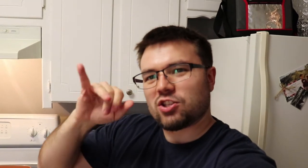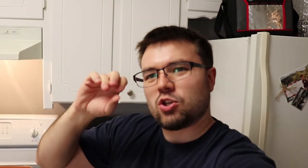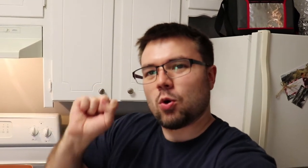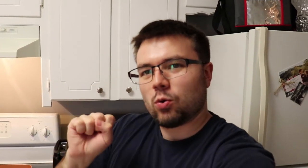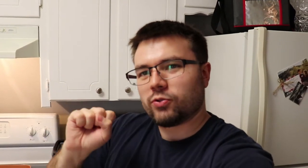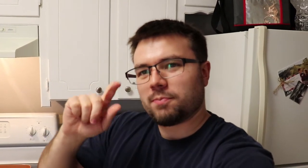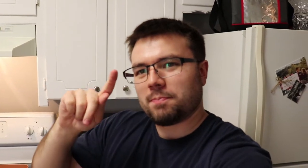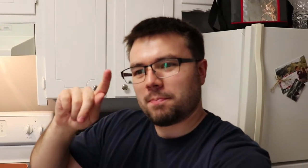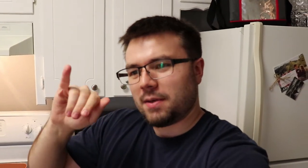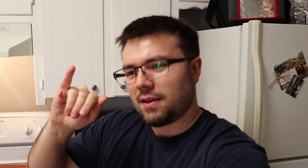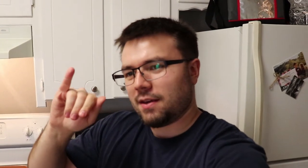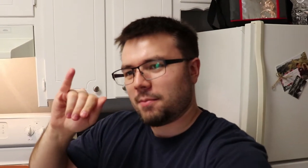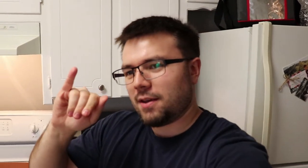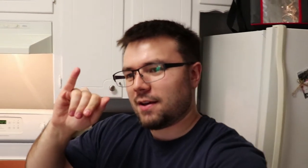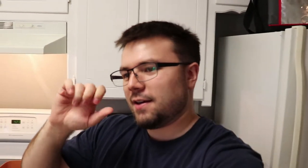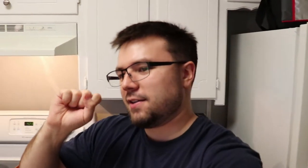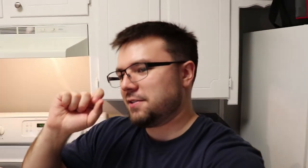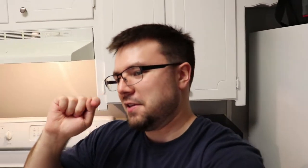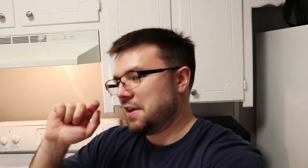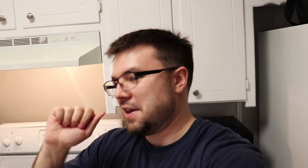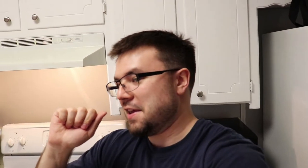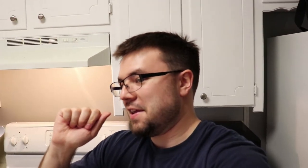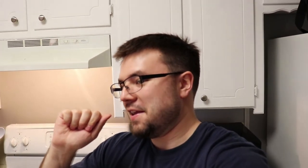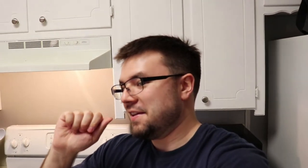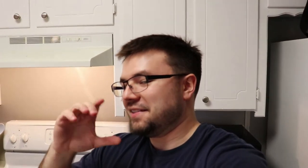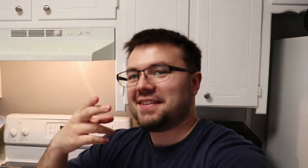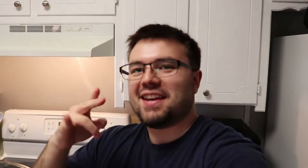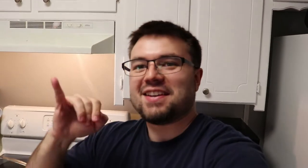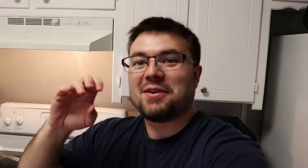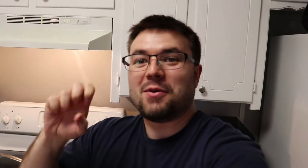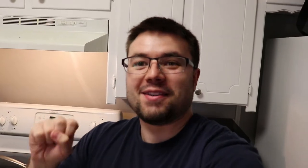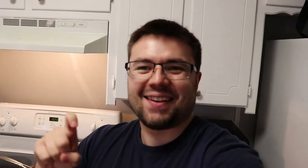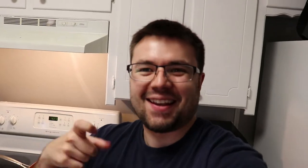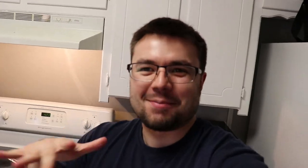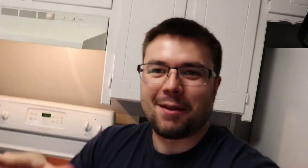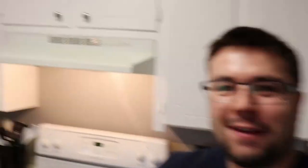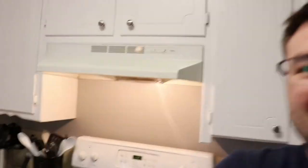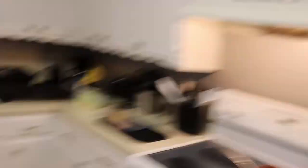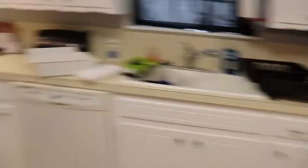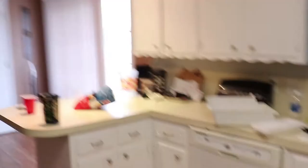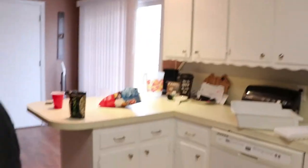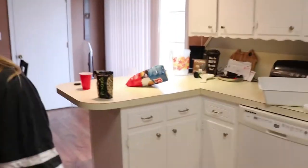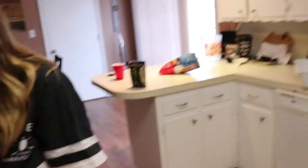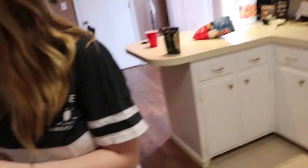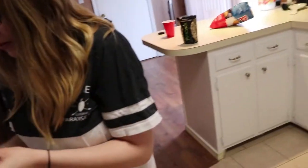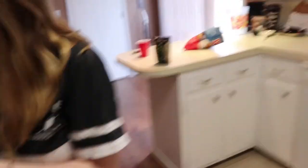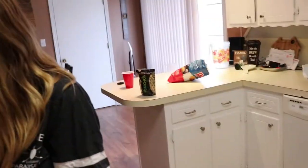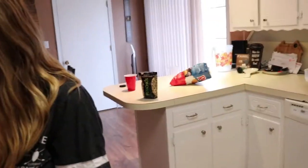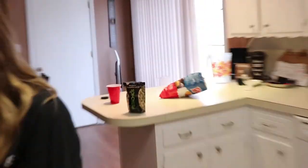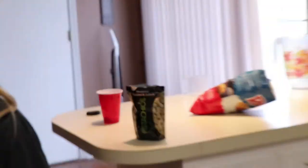Pistachios P-I-S-T-A-C-H-I-O-S I can't spell it Pistachios Pistachios